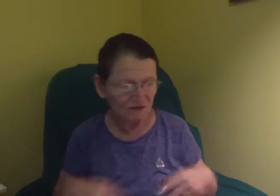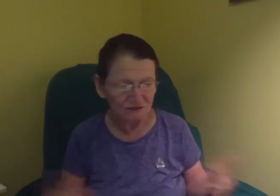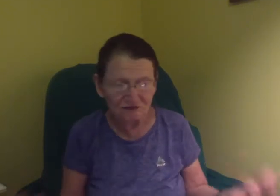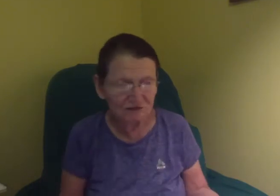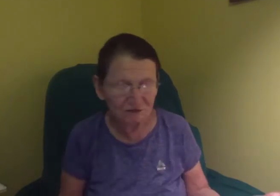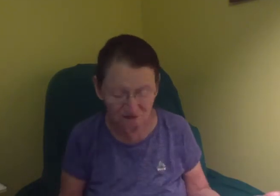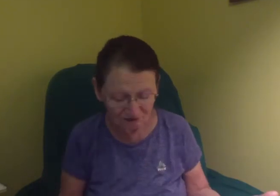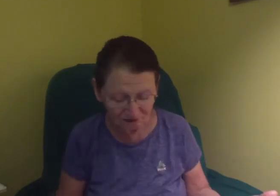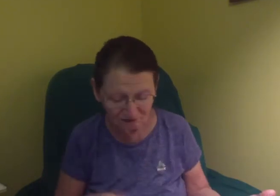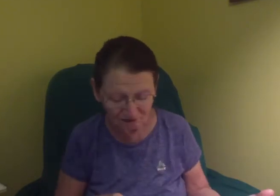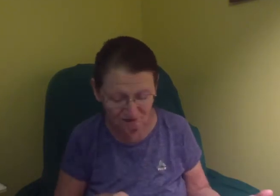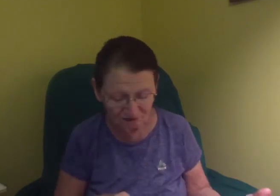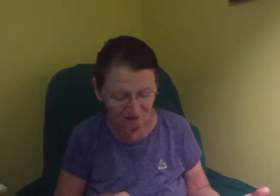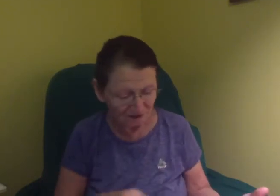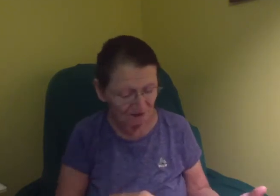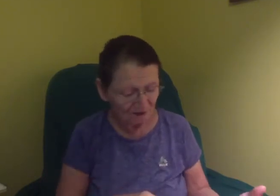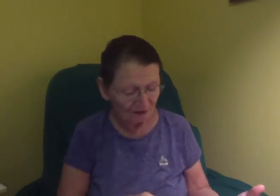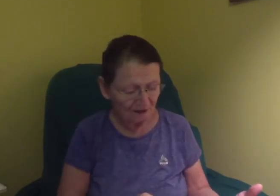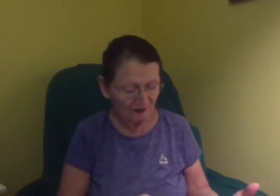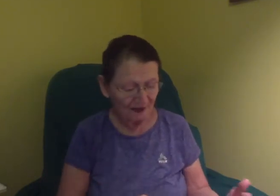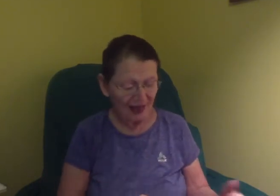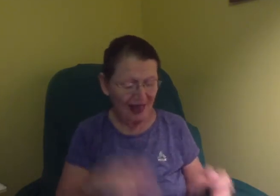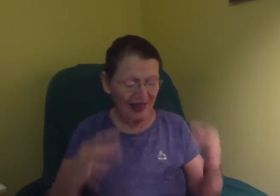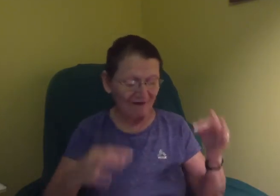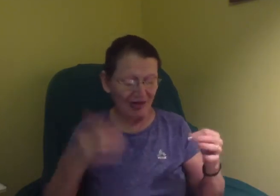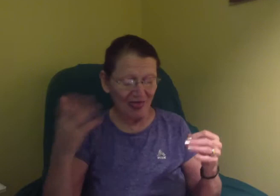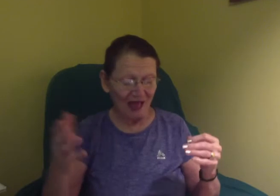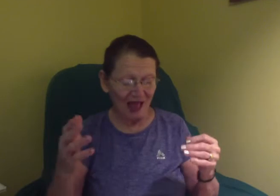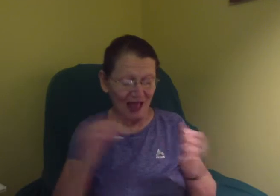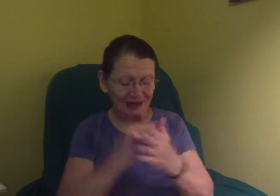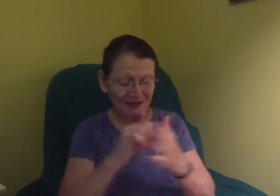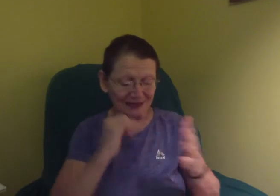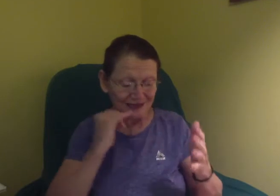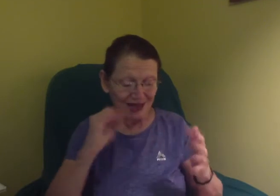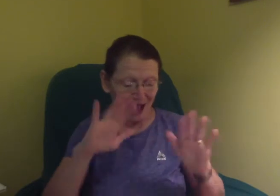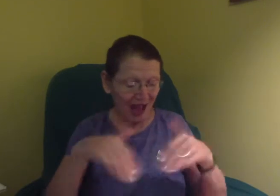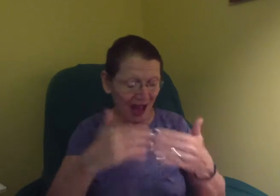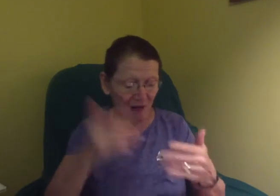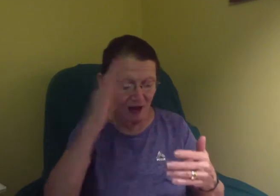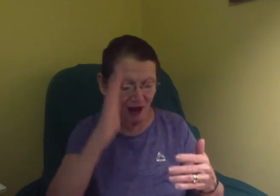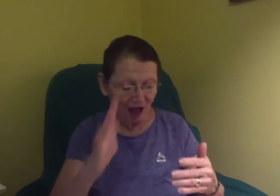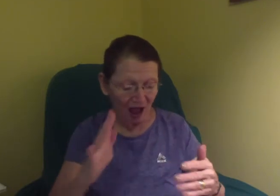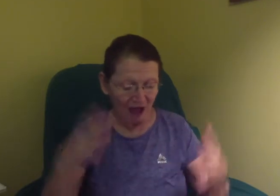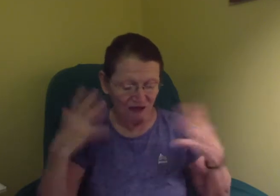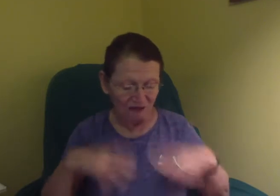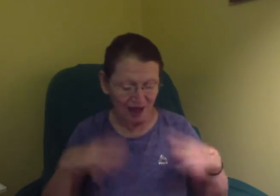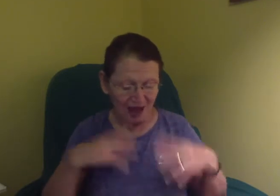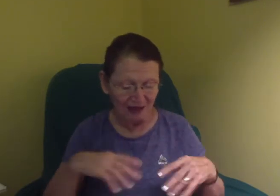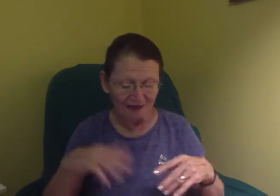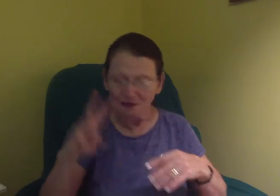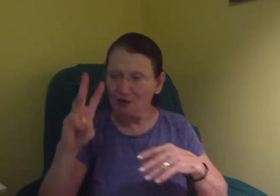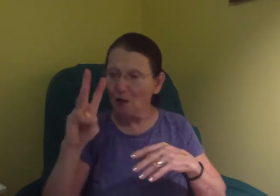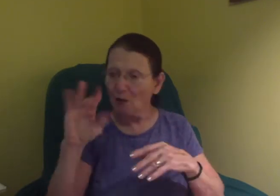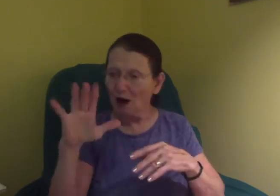I had my family.